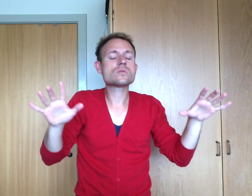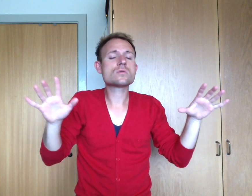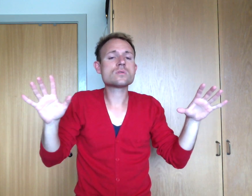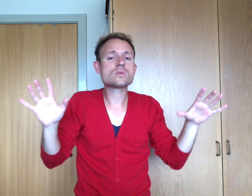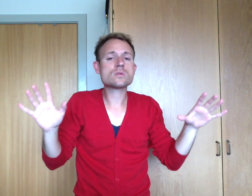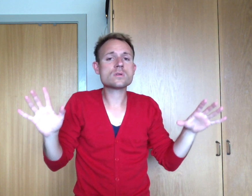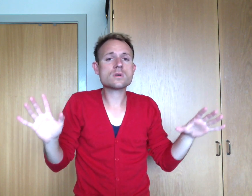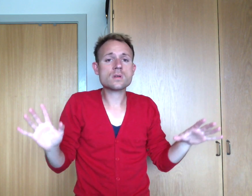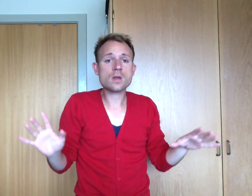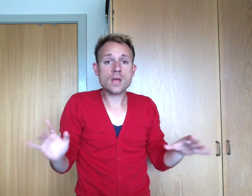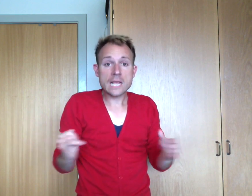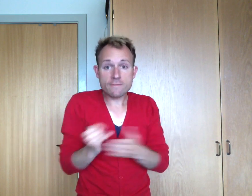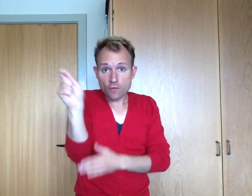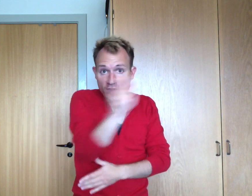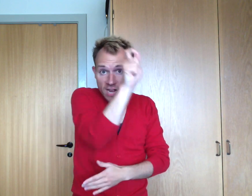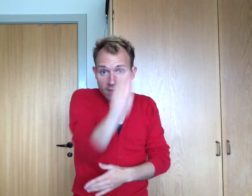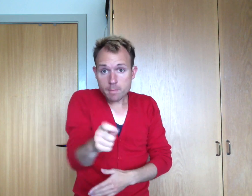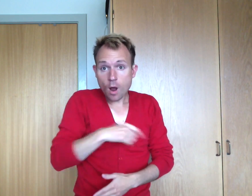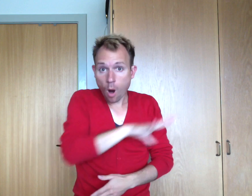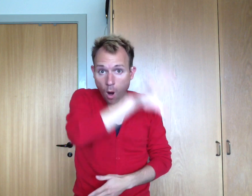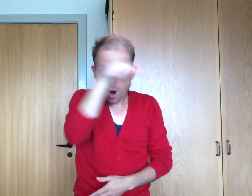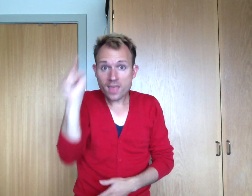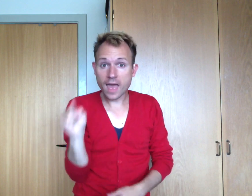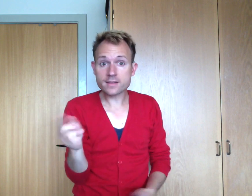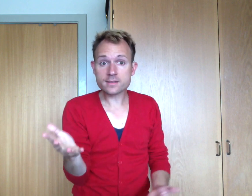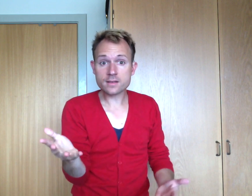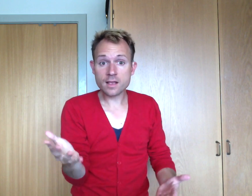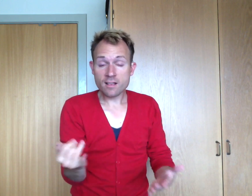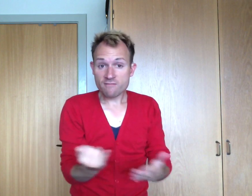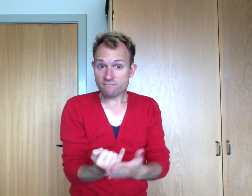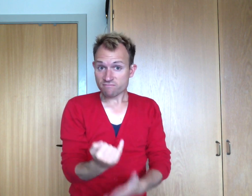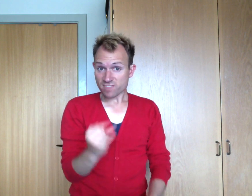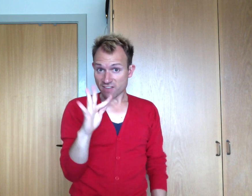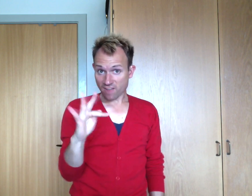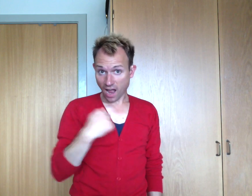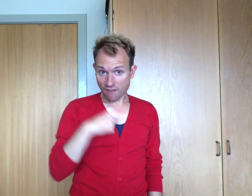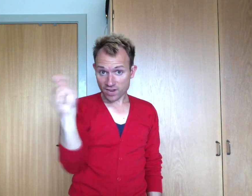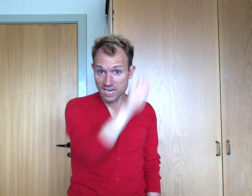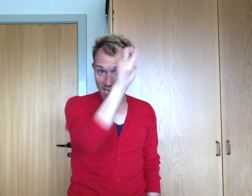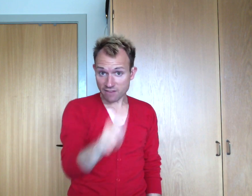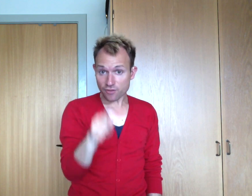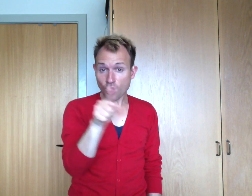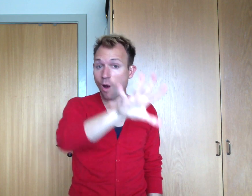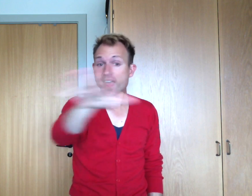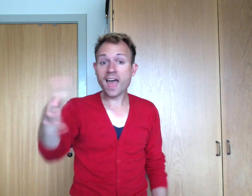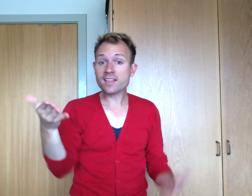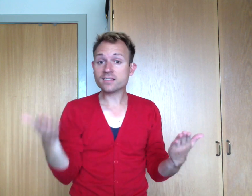If you forgive me all this If I forgive you all that